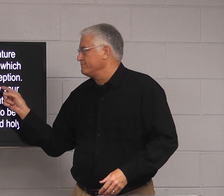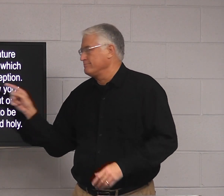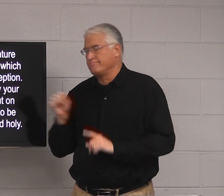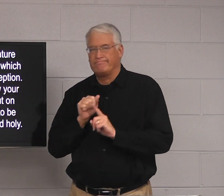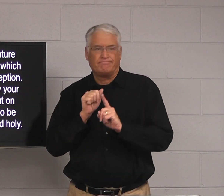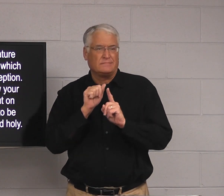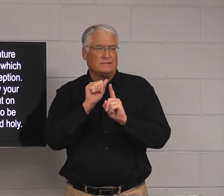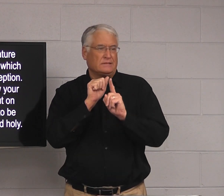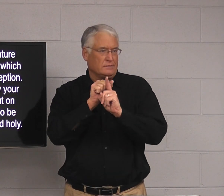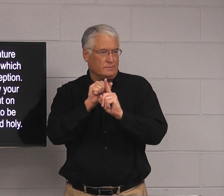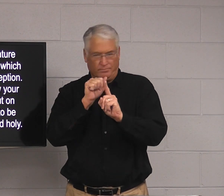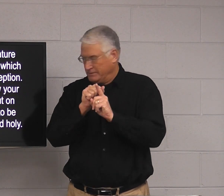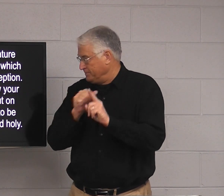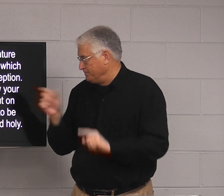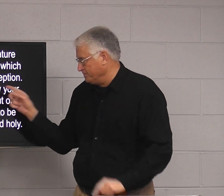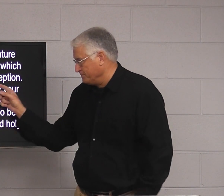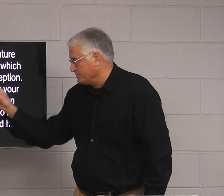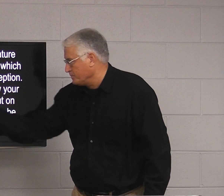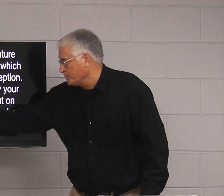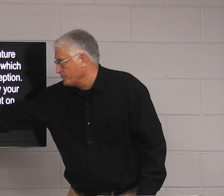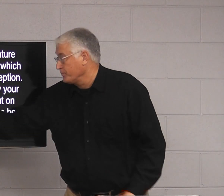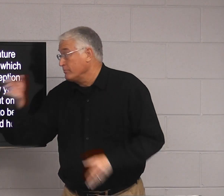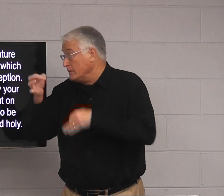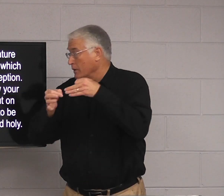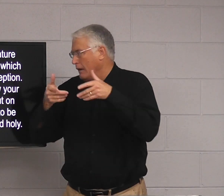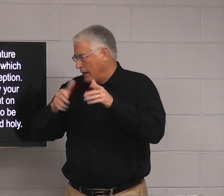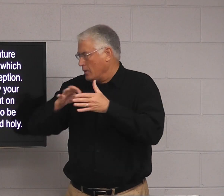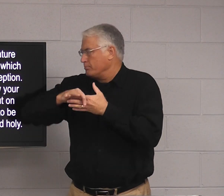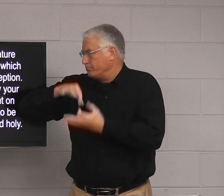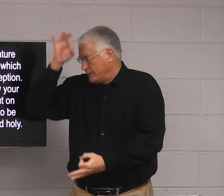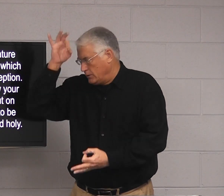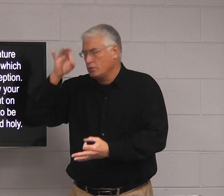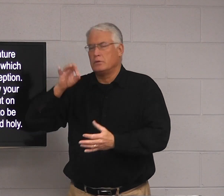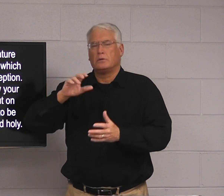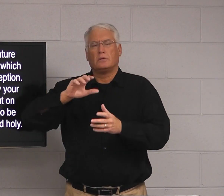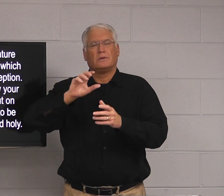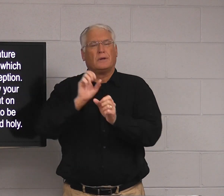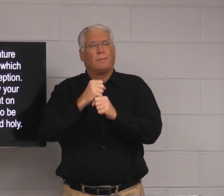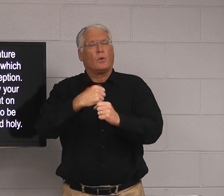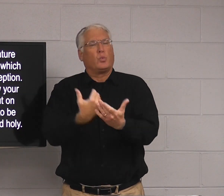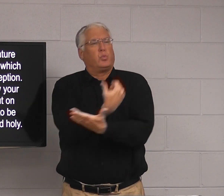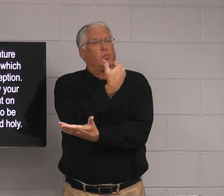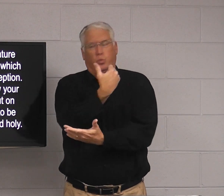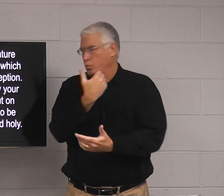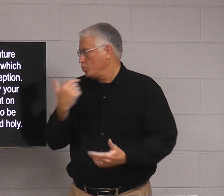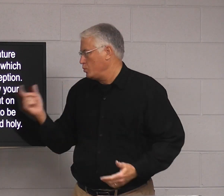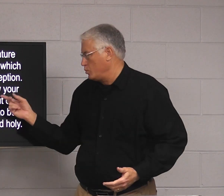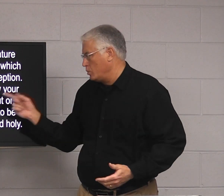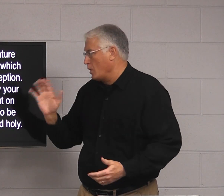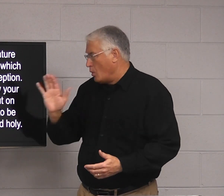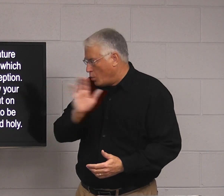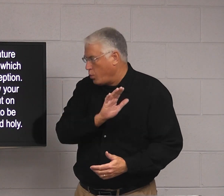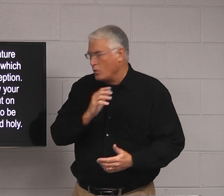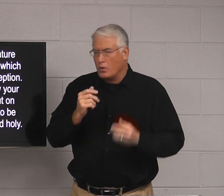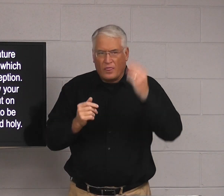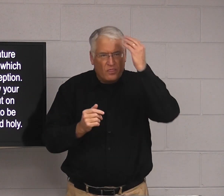Power, sex, deception. But instead, allow the spirit to renew your thoughts